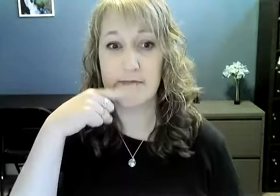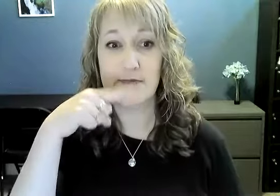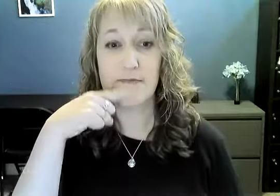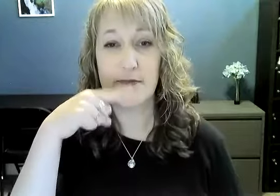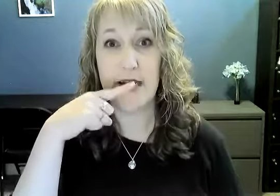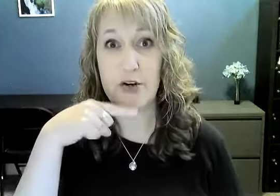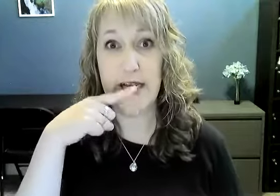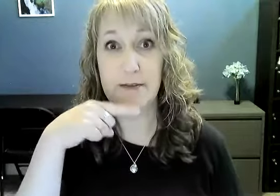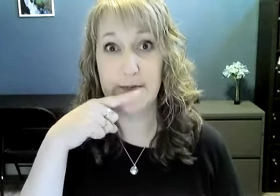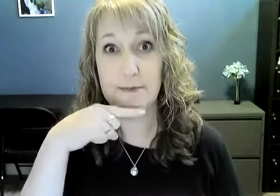Hearing.